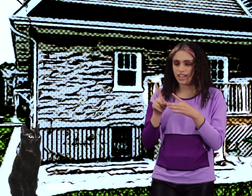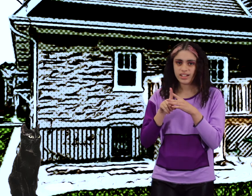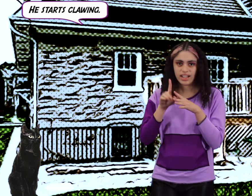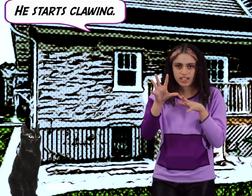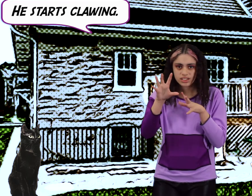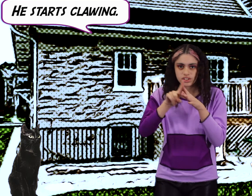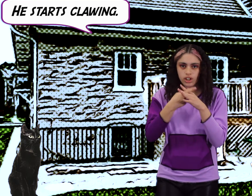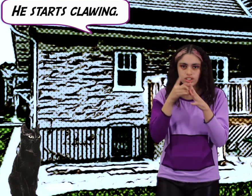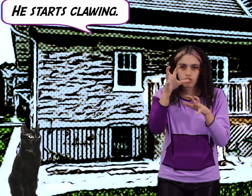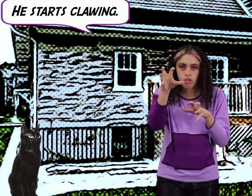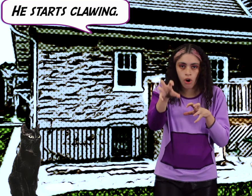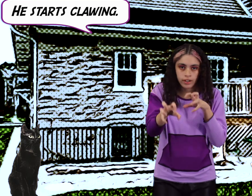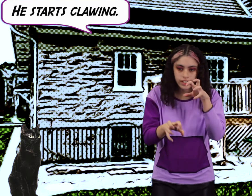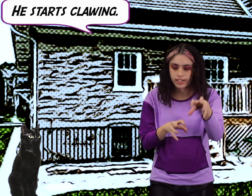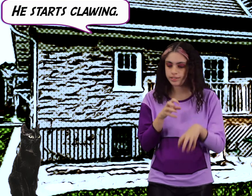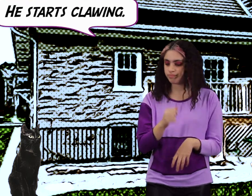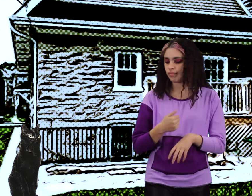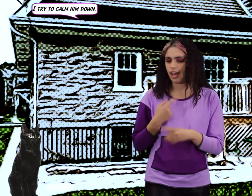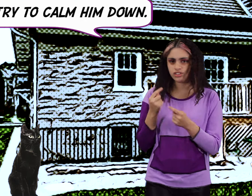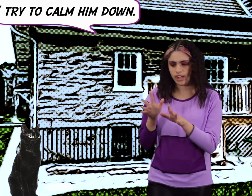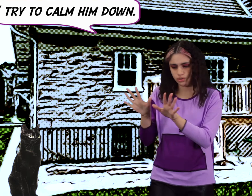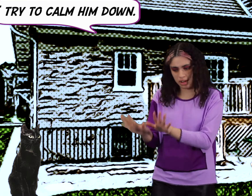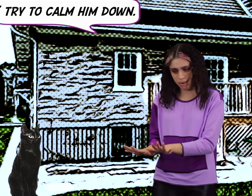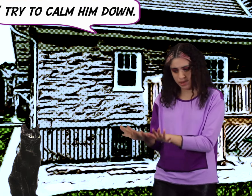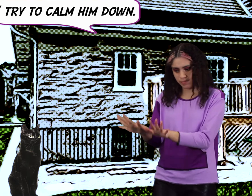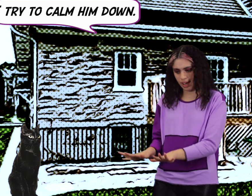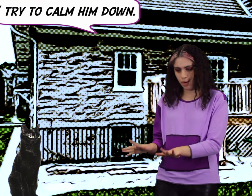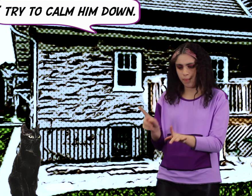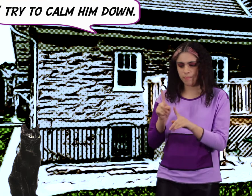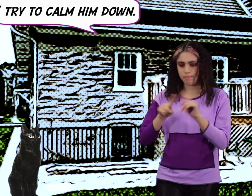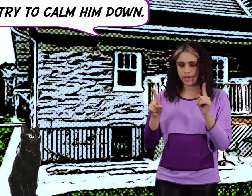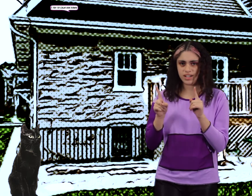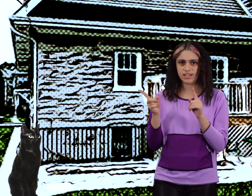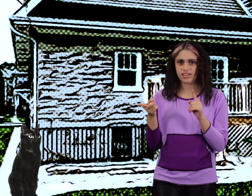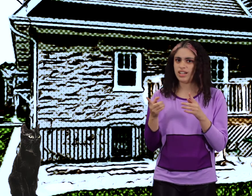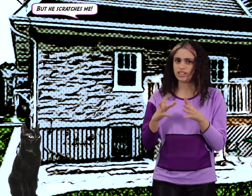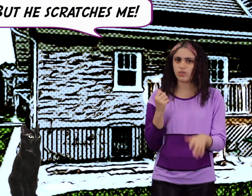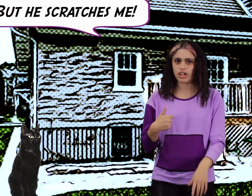he's going to call me i'm trying to calm him down but he's you